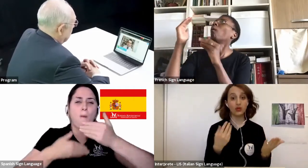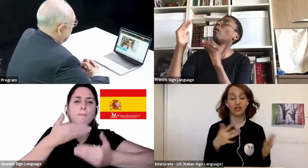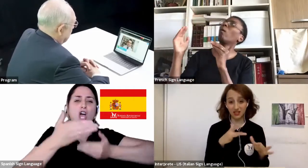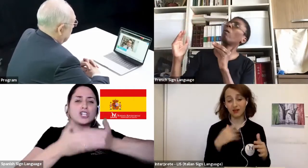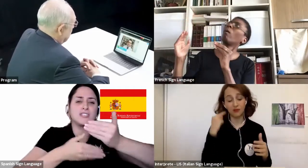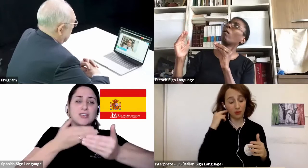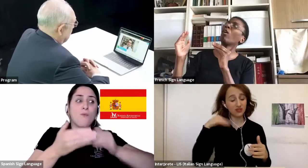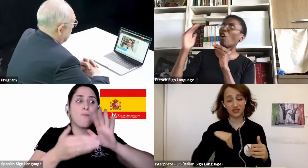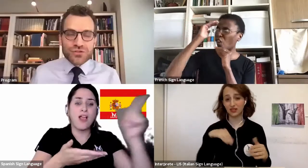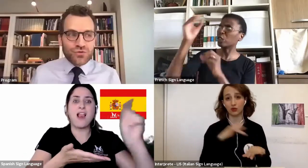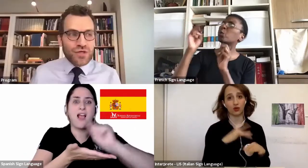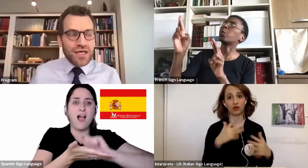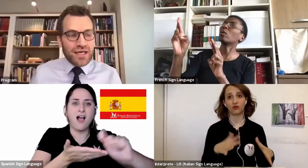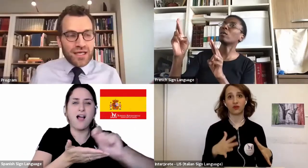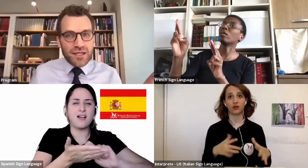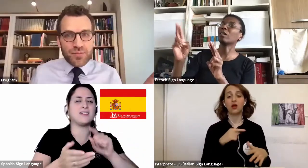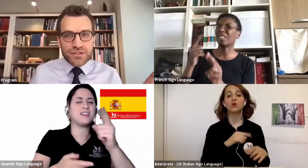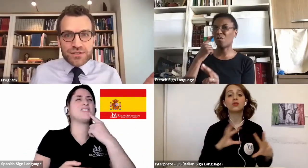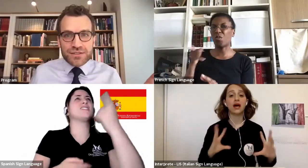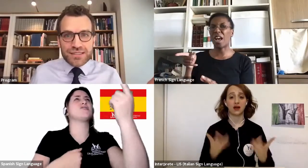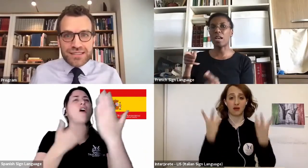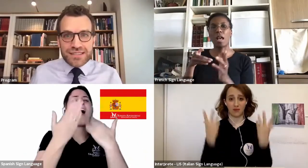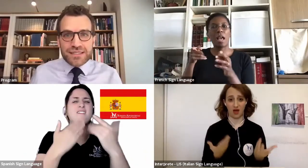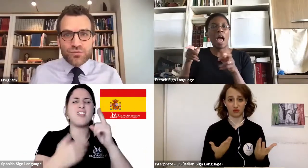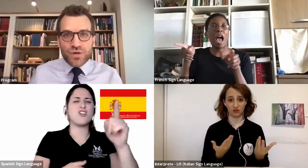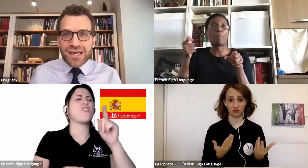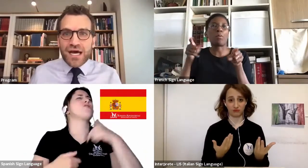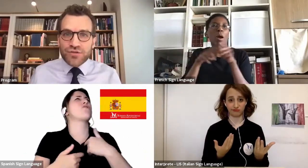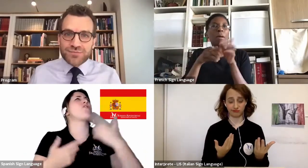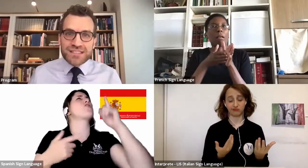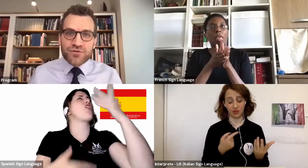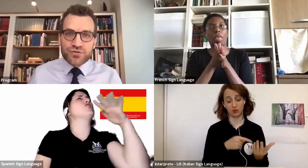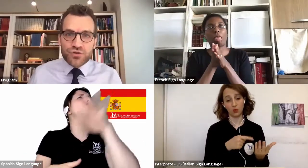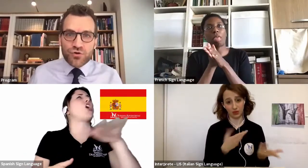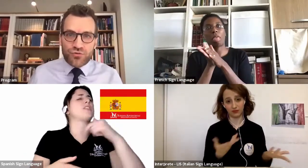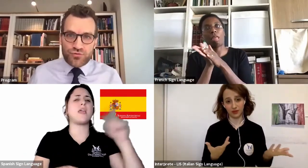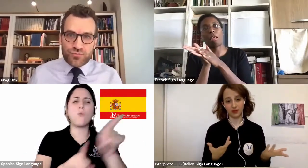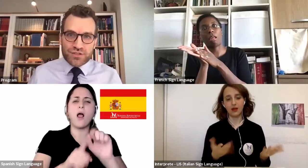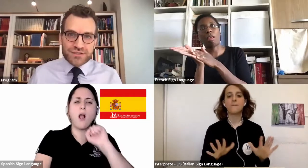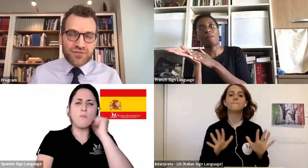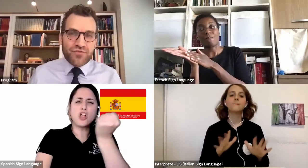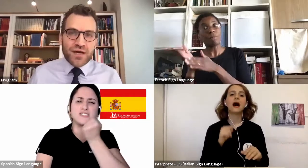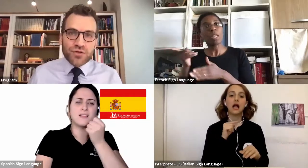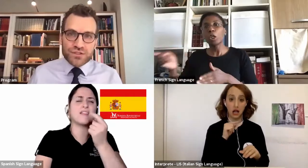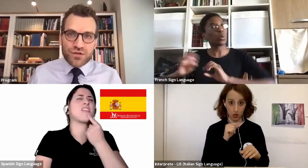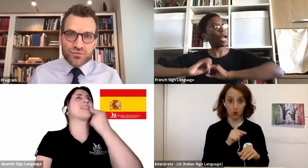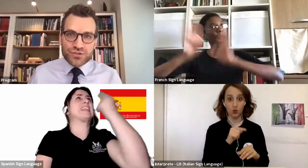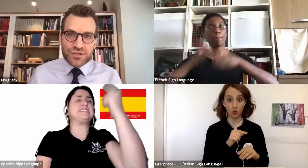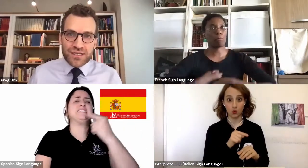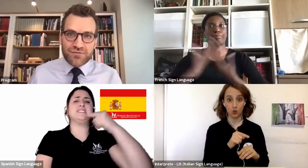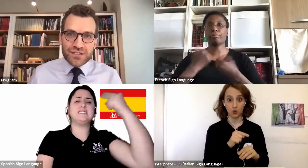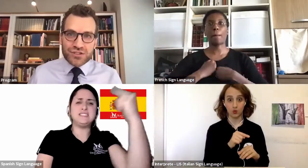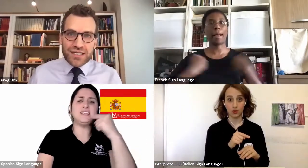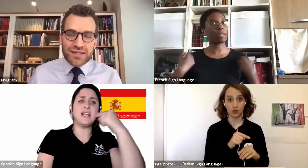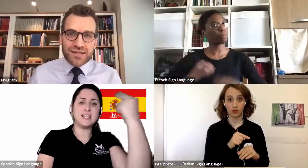also. But he allowed himself to go through the process. He found a resolution